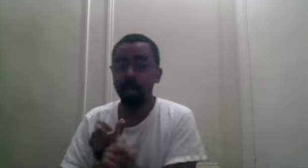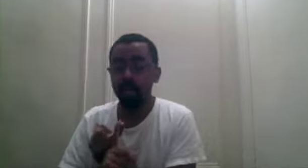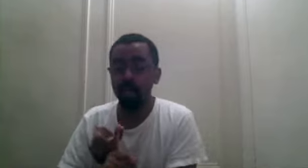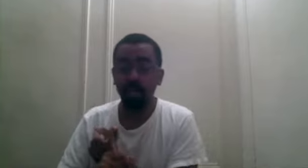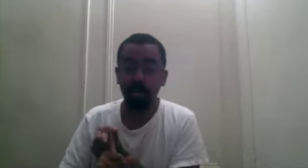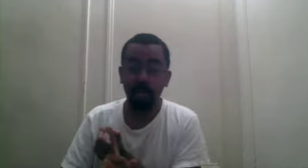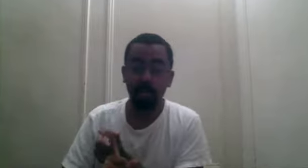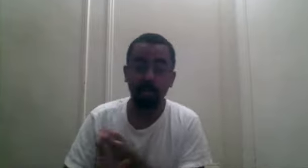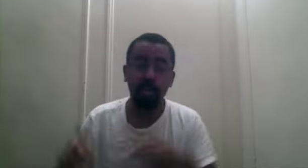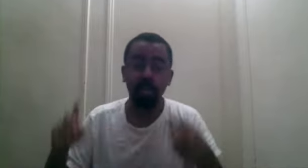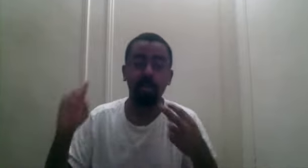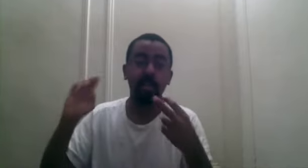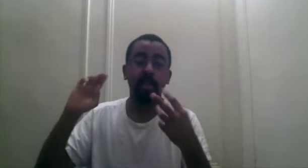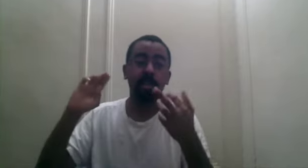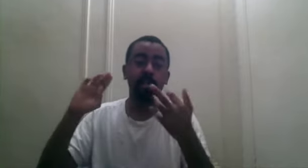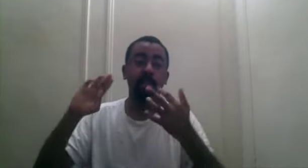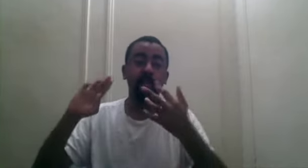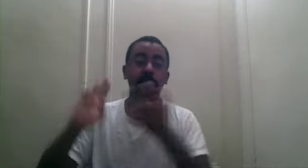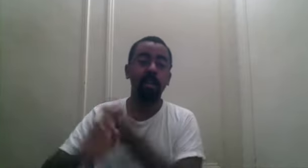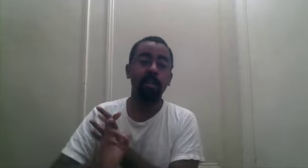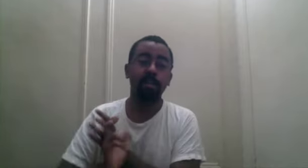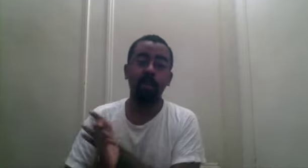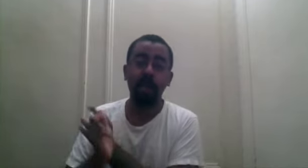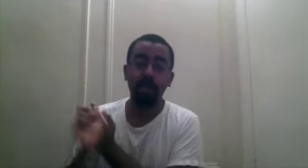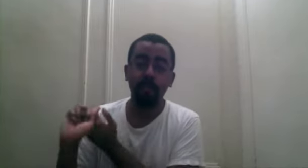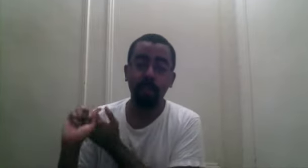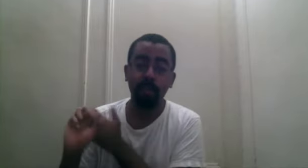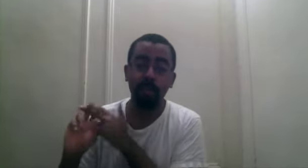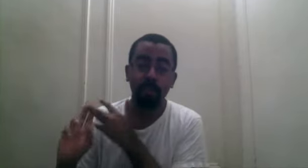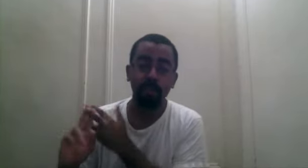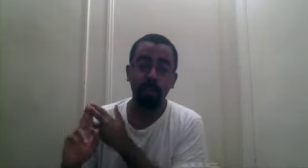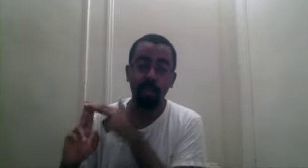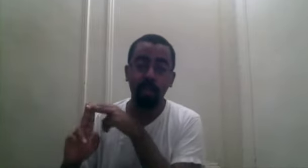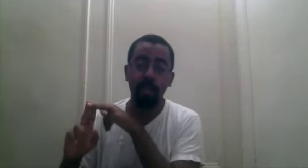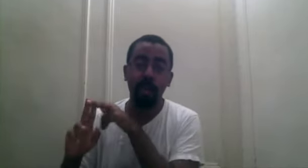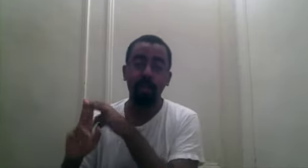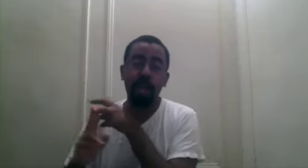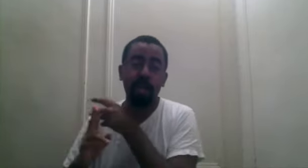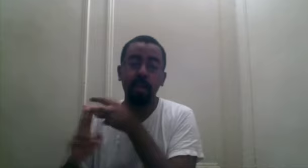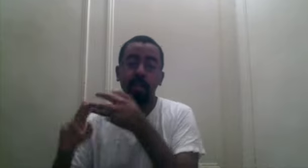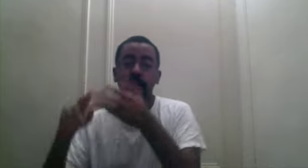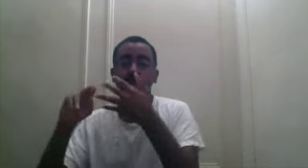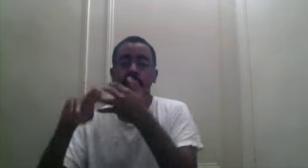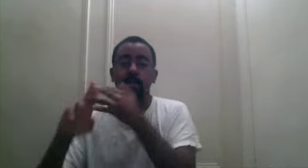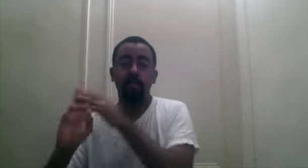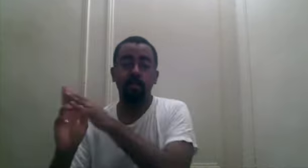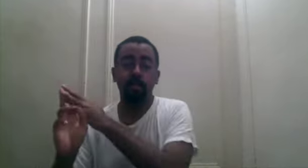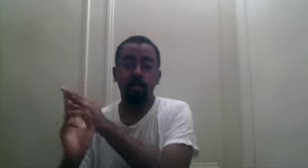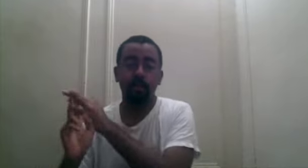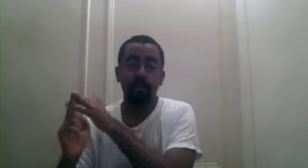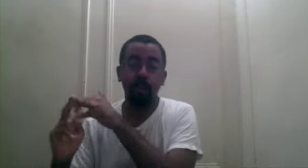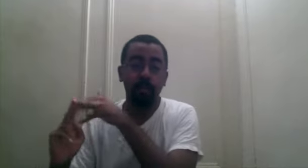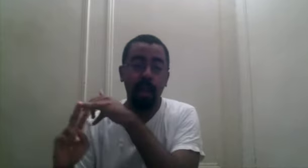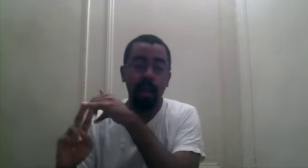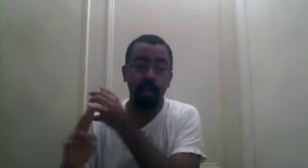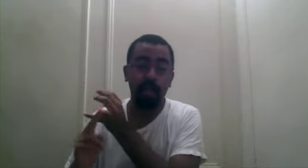country was almost killed. The major crime family that ruled it got bodied. The royal palace got